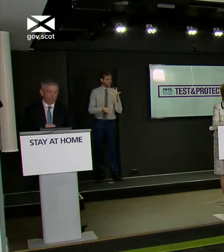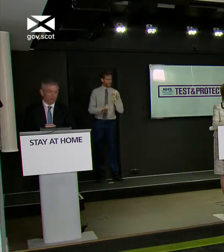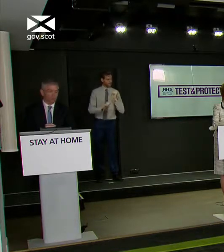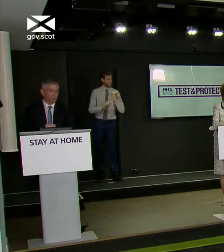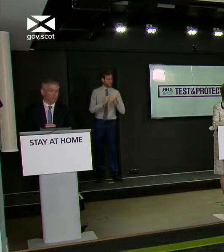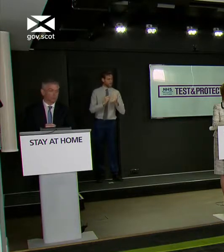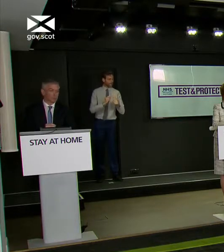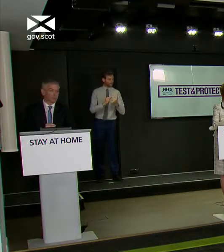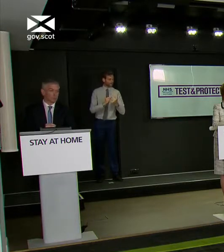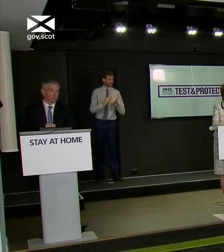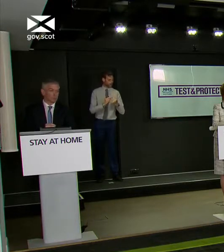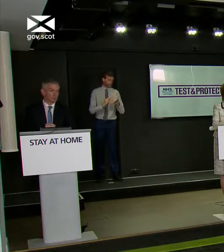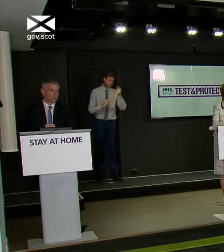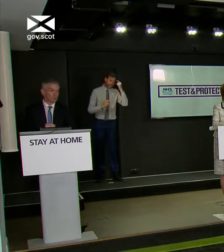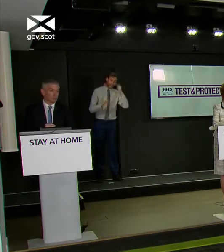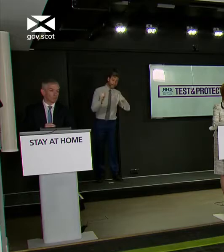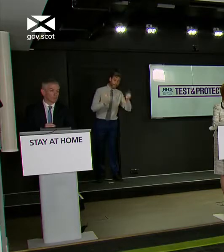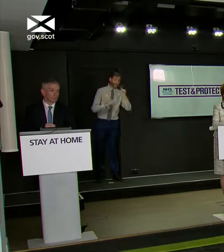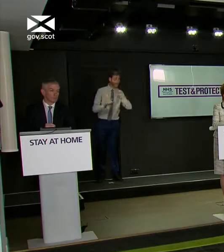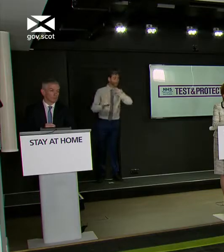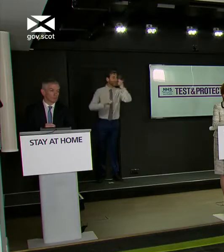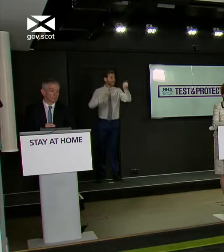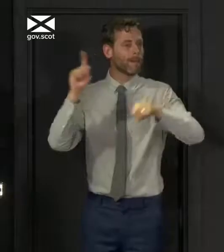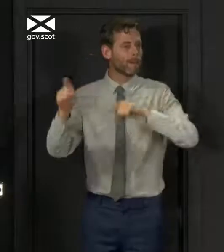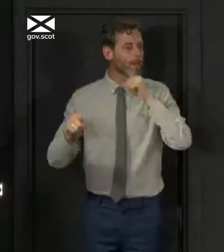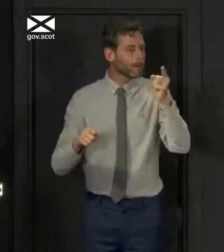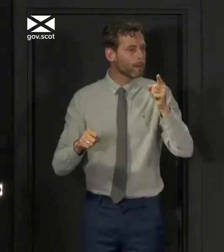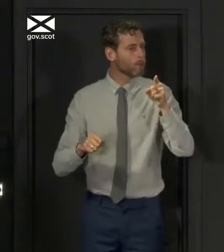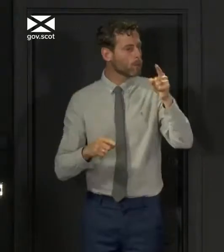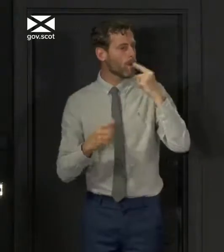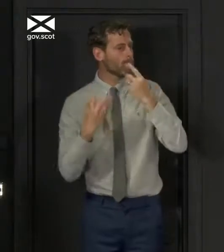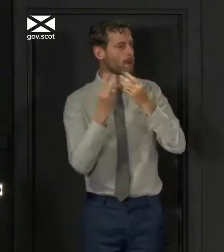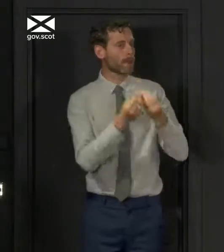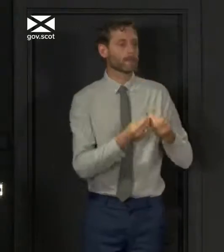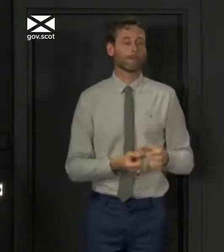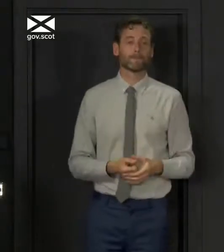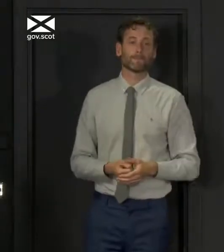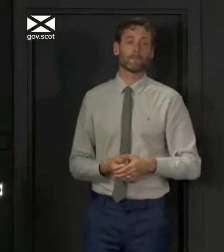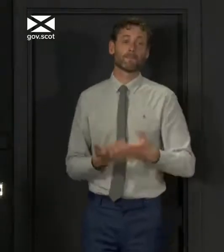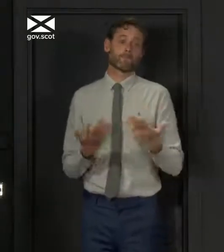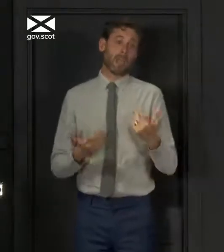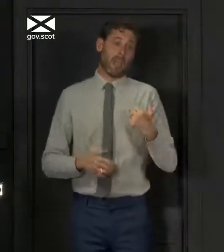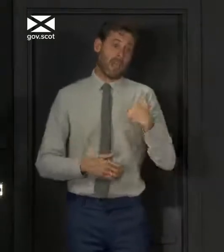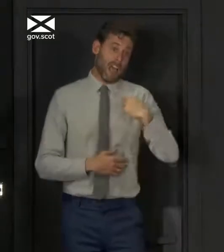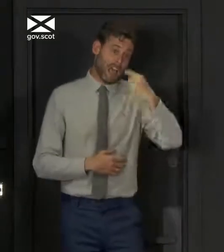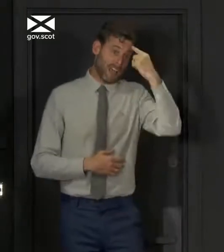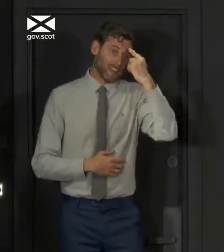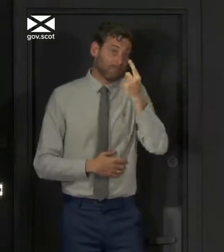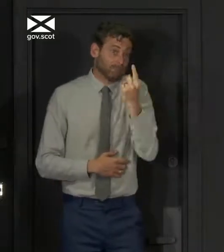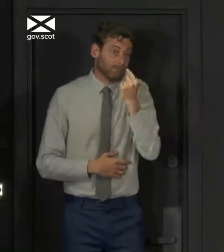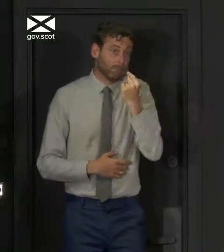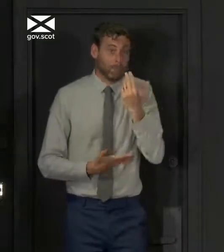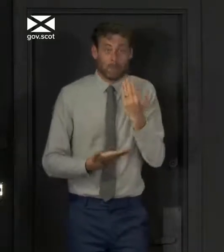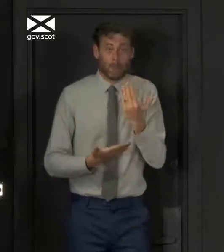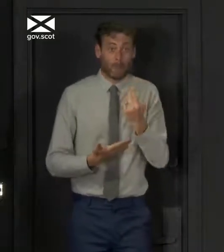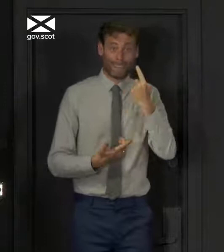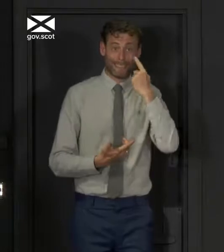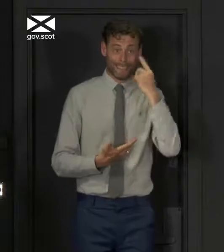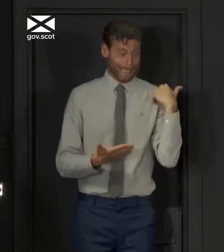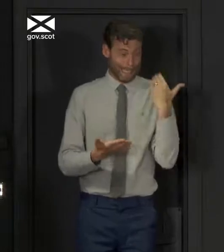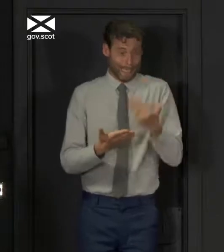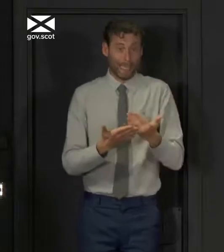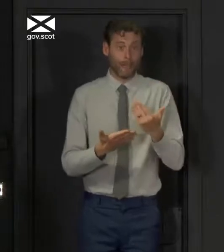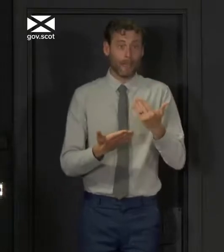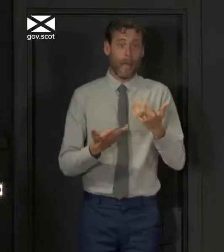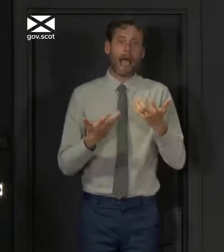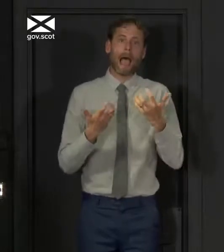residents who are worried about an influx of visitors? Well, how realistic is it? I think it's very realistic for me, based on my experience in the last